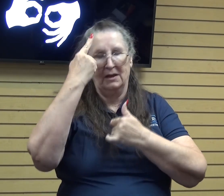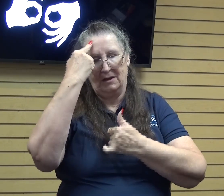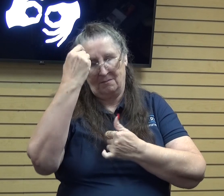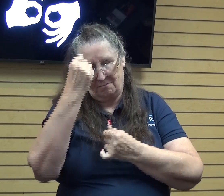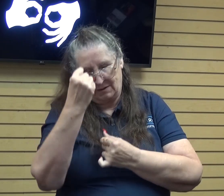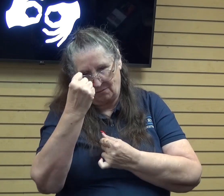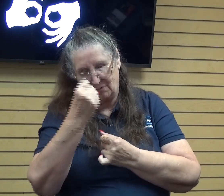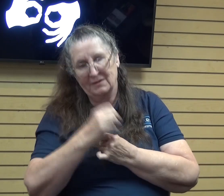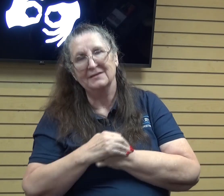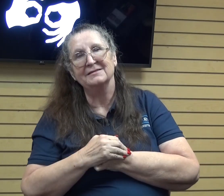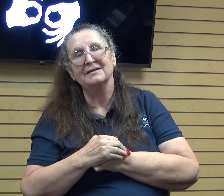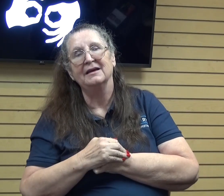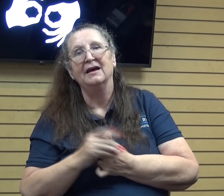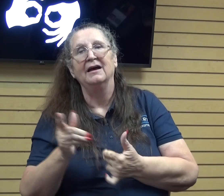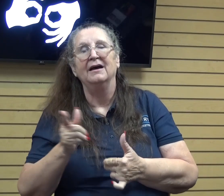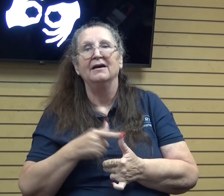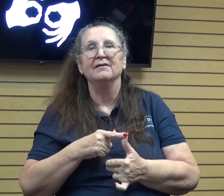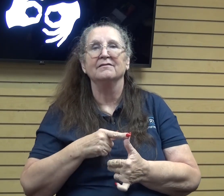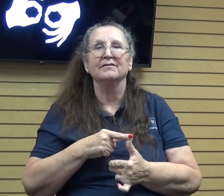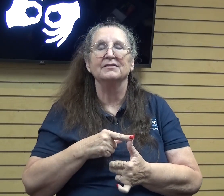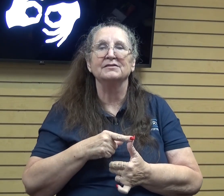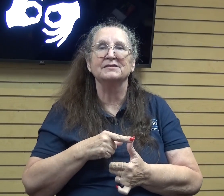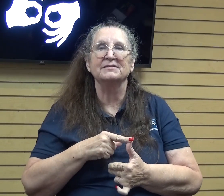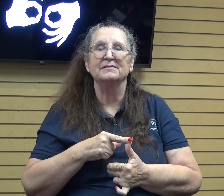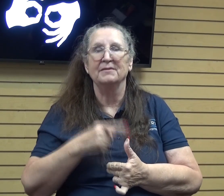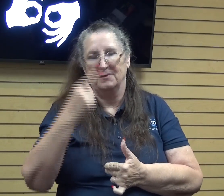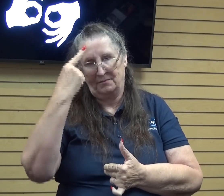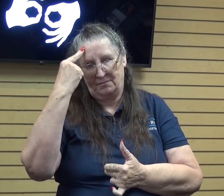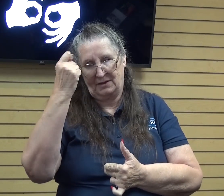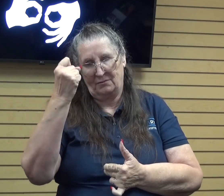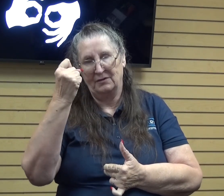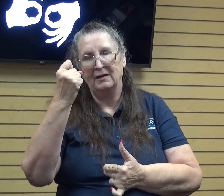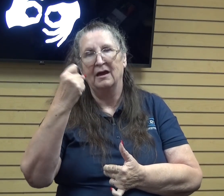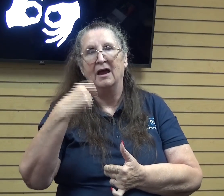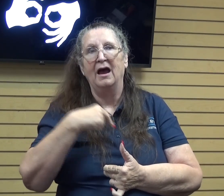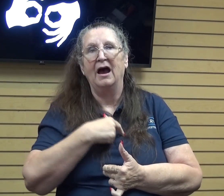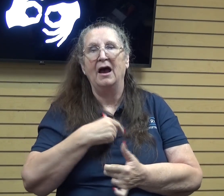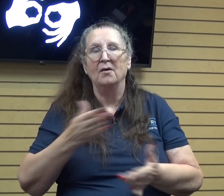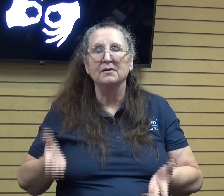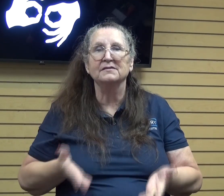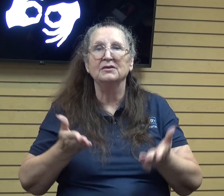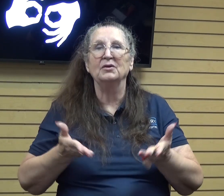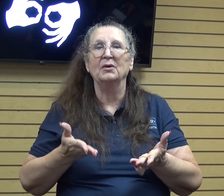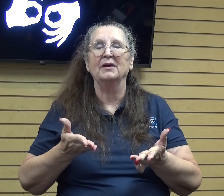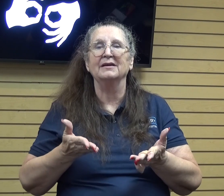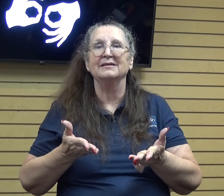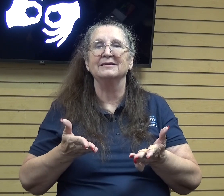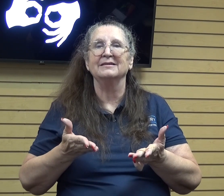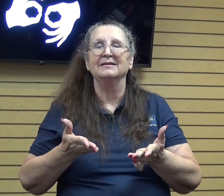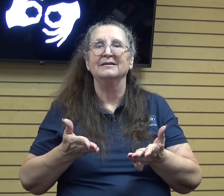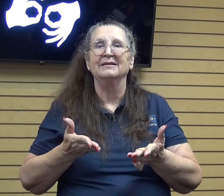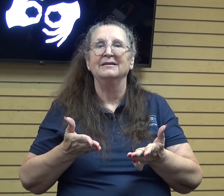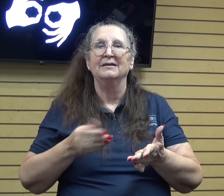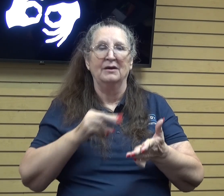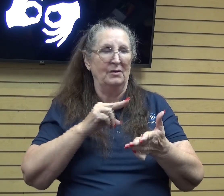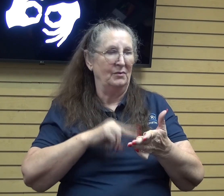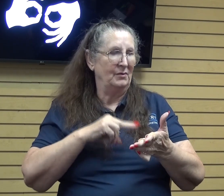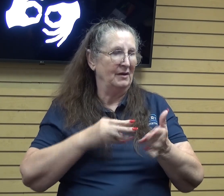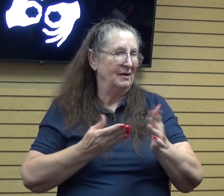the first of which is I was encouraged to read through the book of